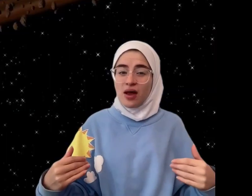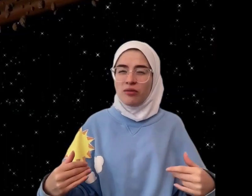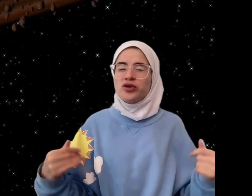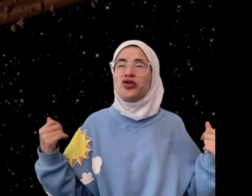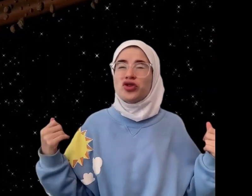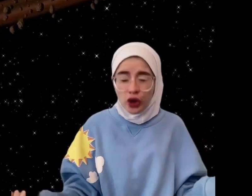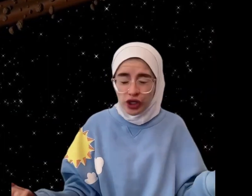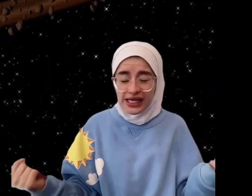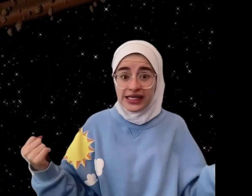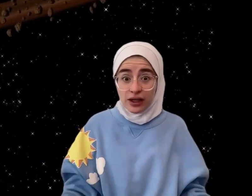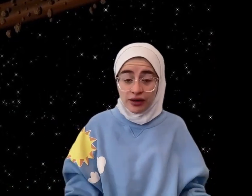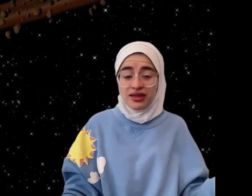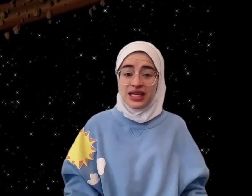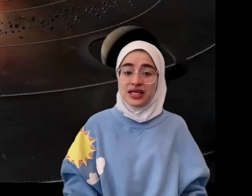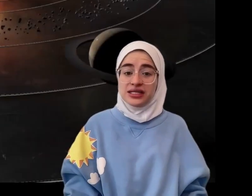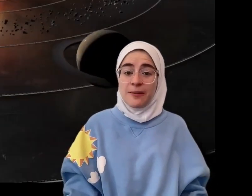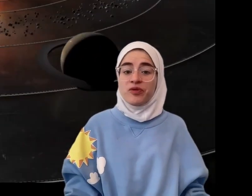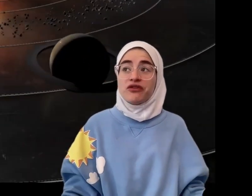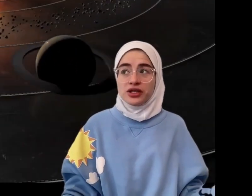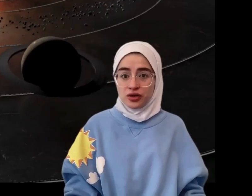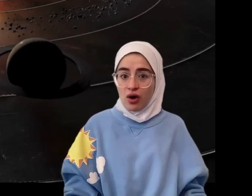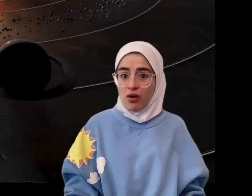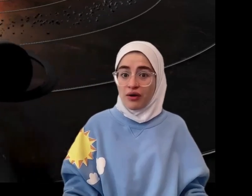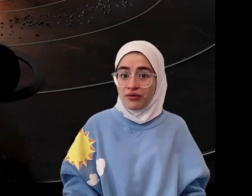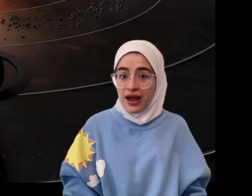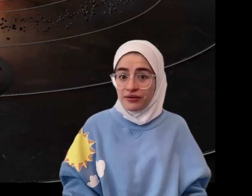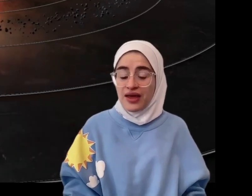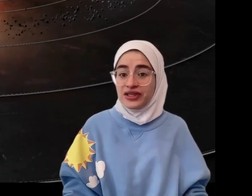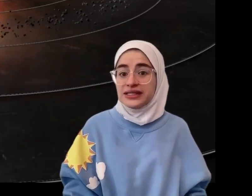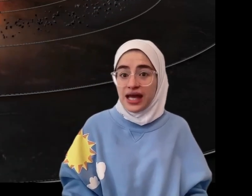almost 30 Earth years for it to go around the sun.